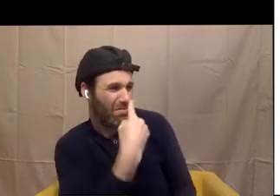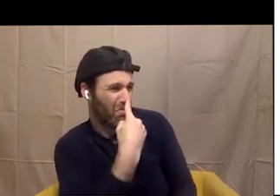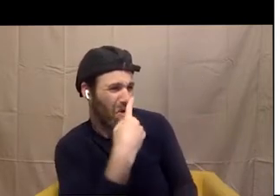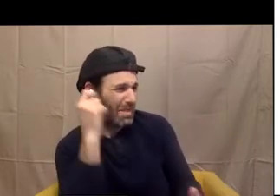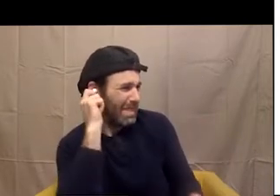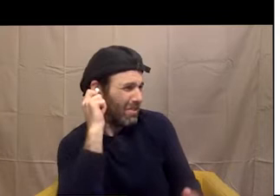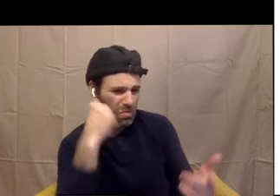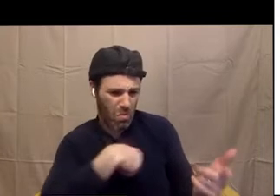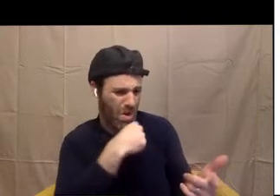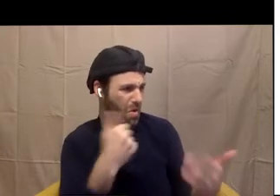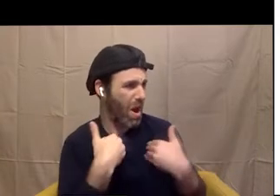one, find it very fascinating.